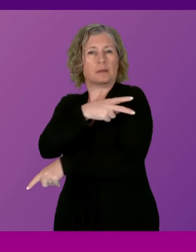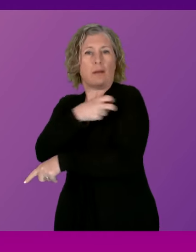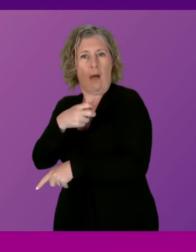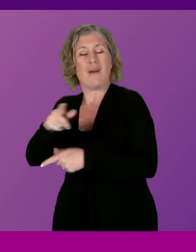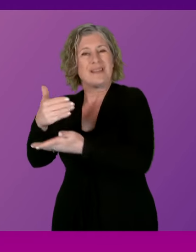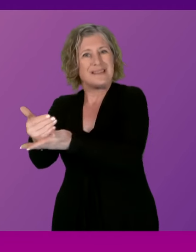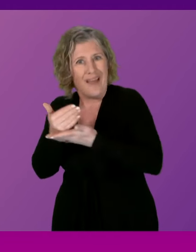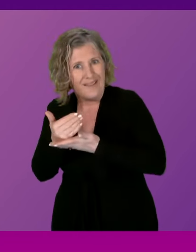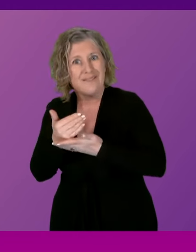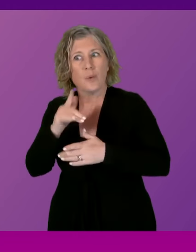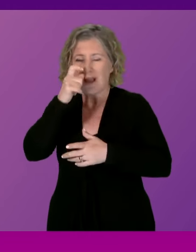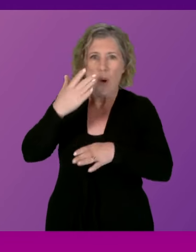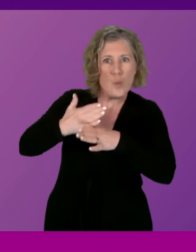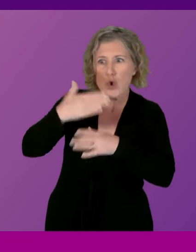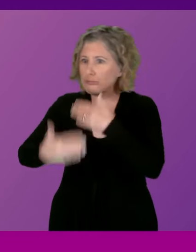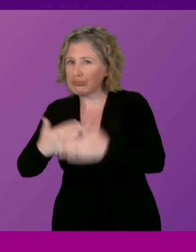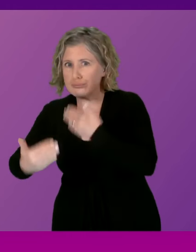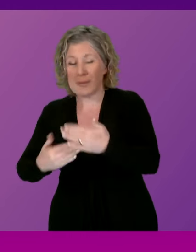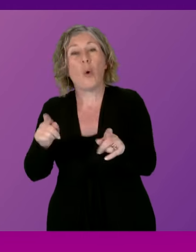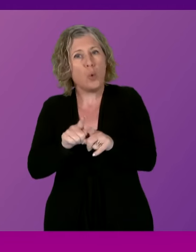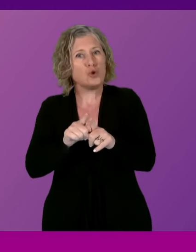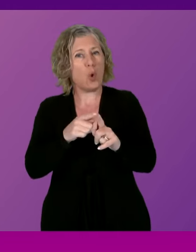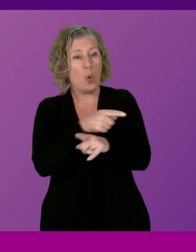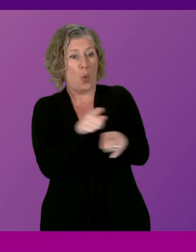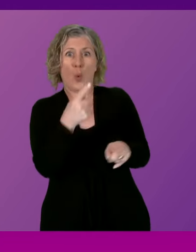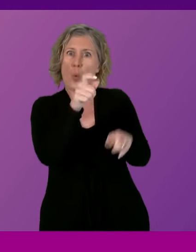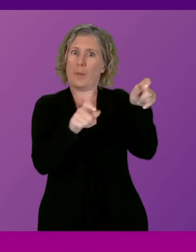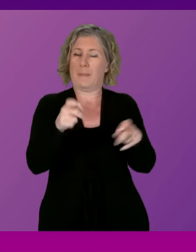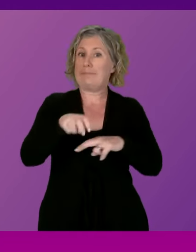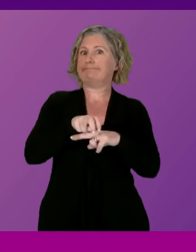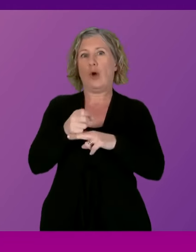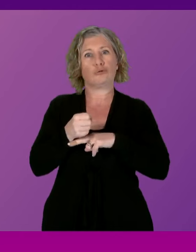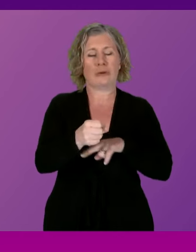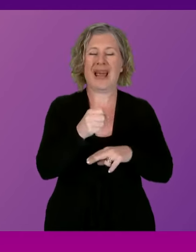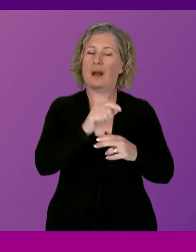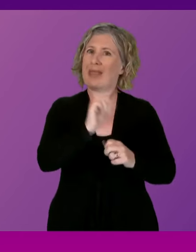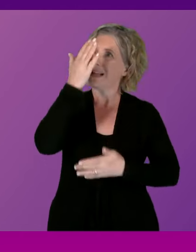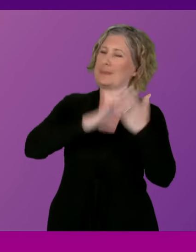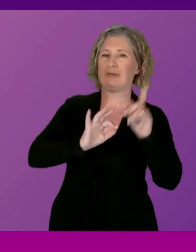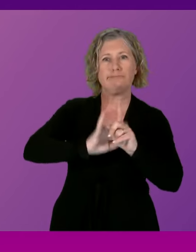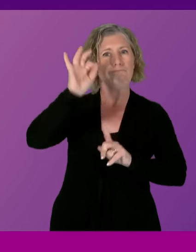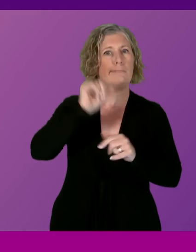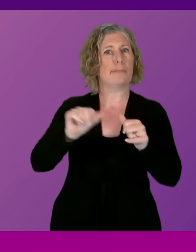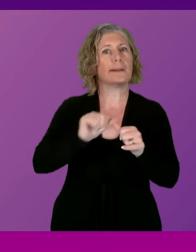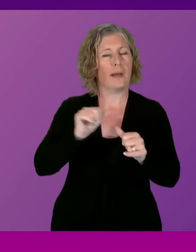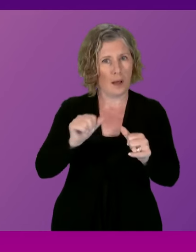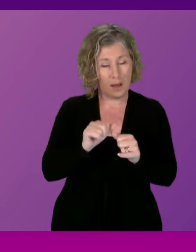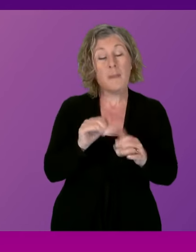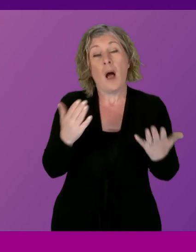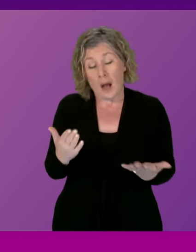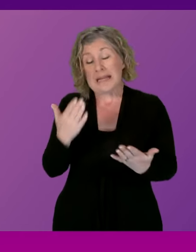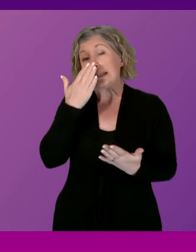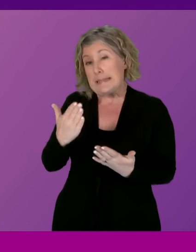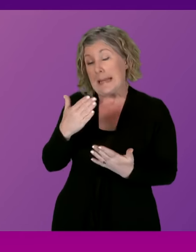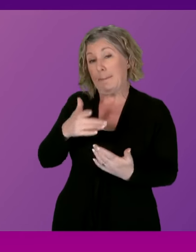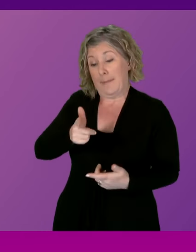duties and improve the experiences of the travelling public. However, we know that research indicates that body-worn cameras